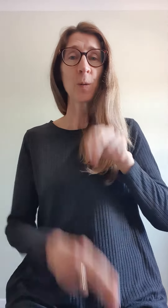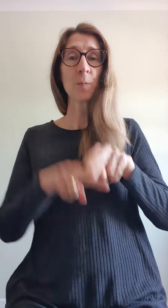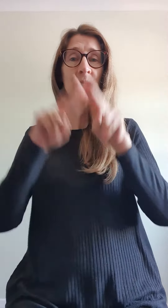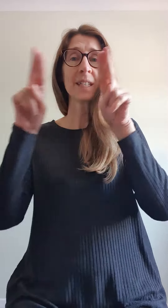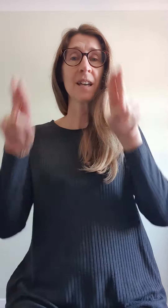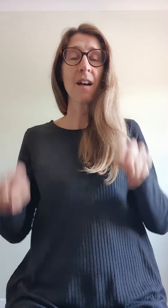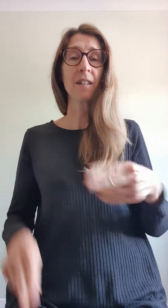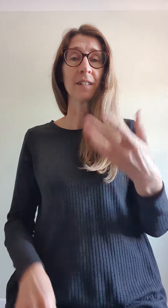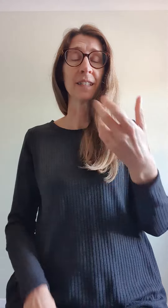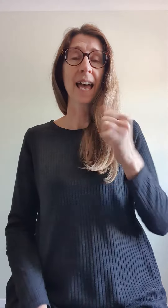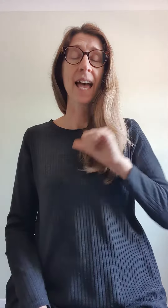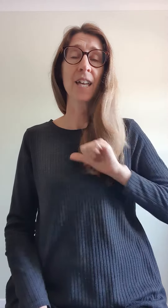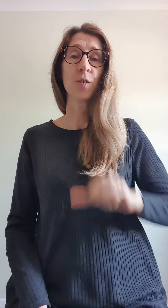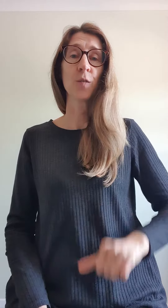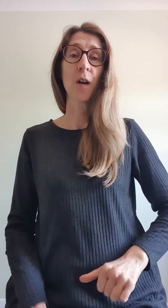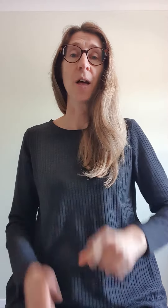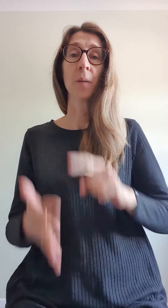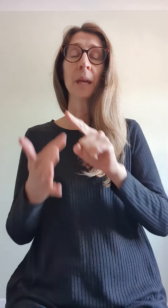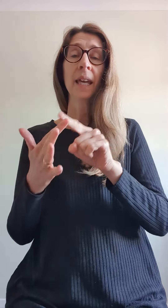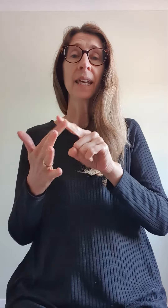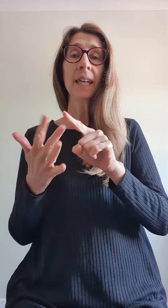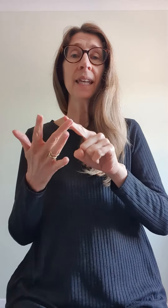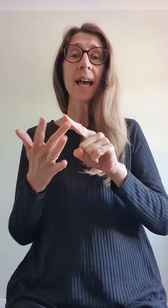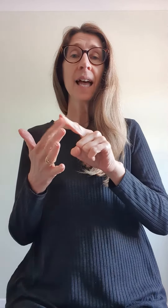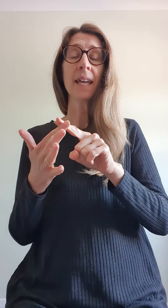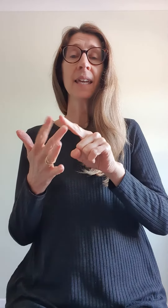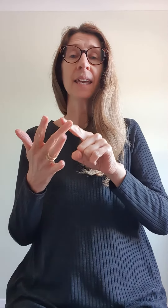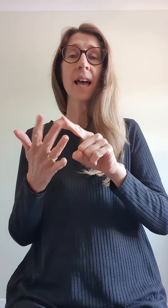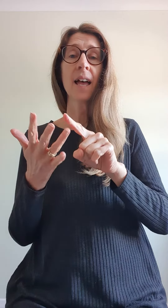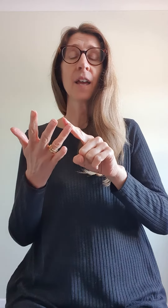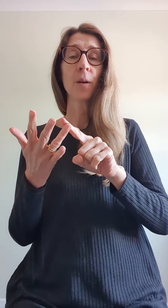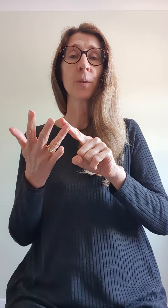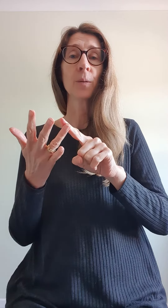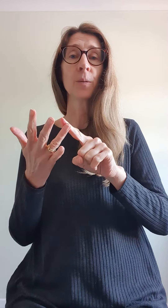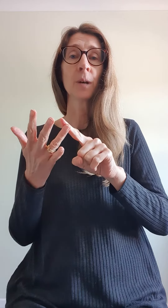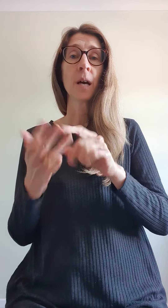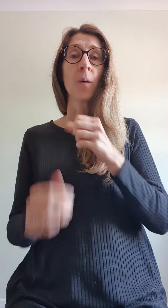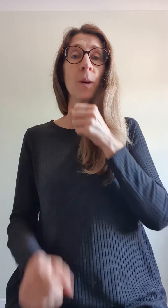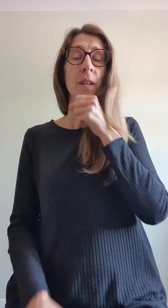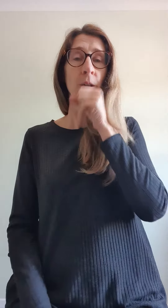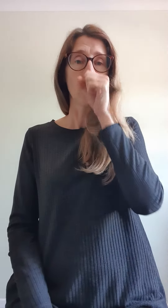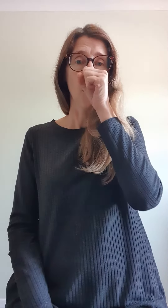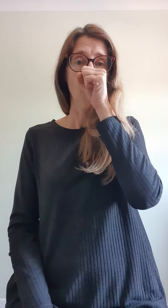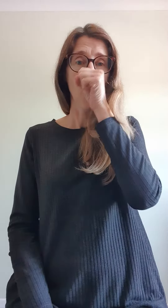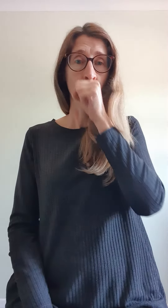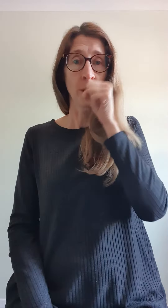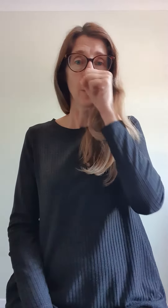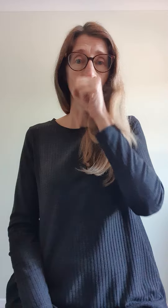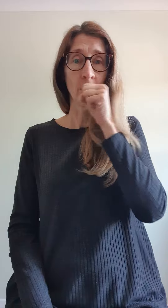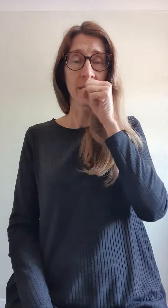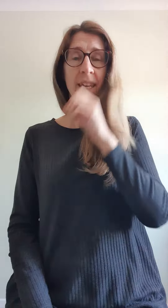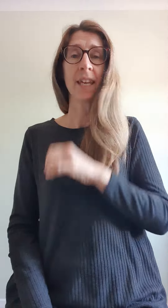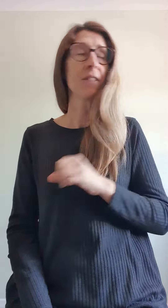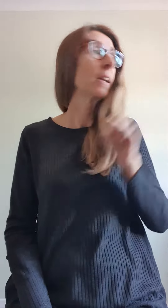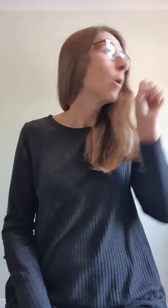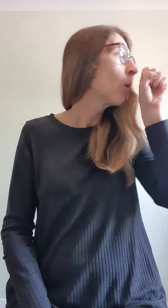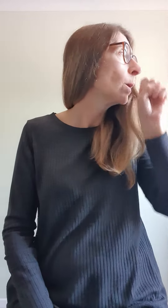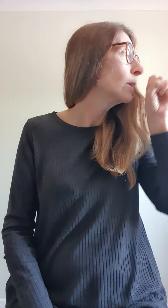Macdonald had a farm, E-I-E-I-O, with an oink oink here, and an oink